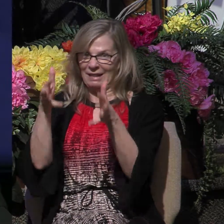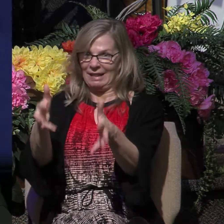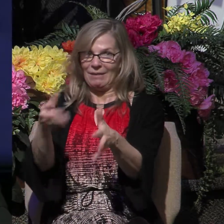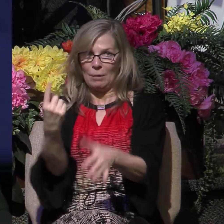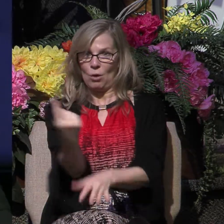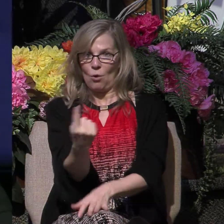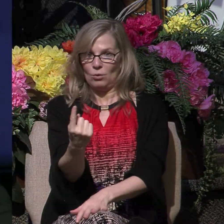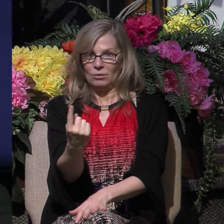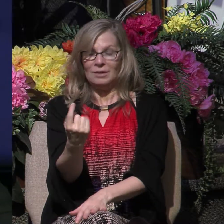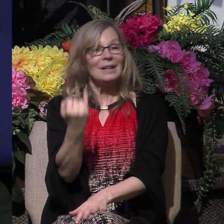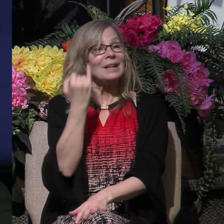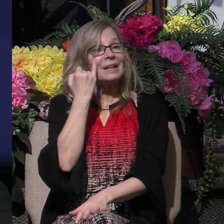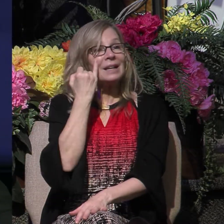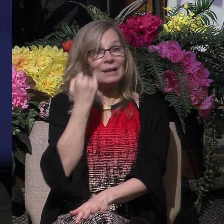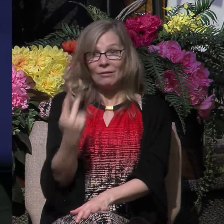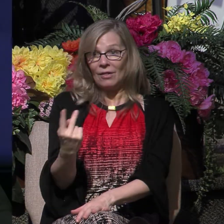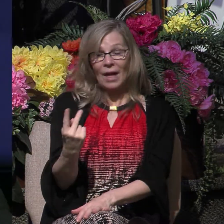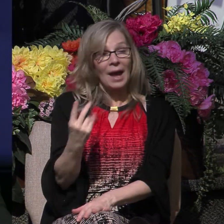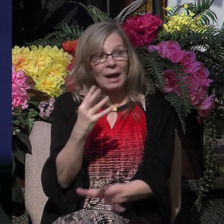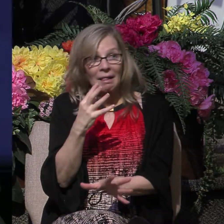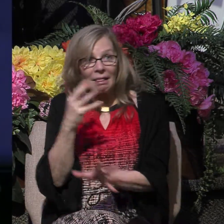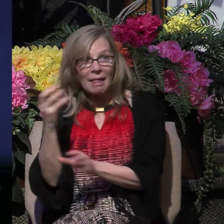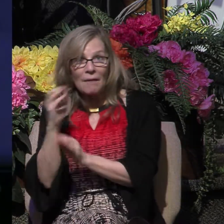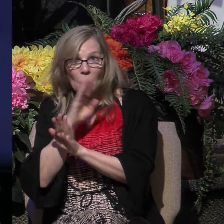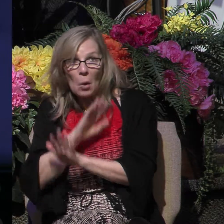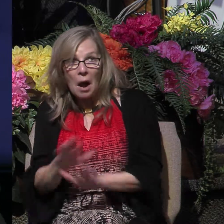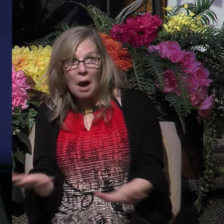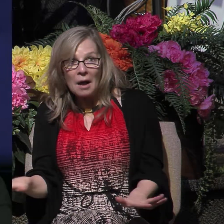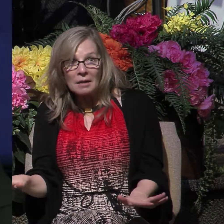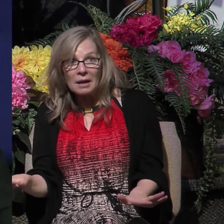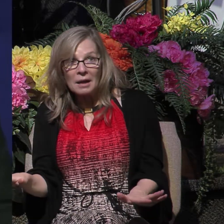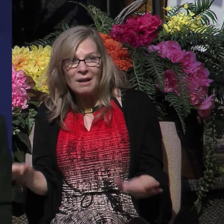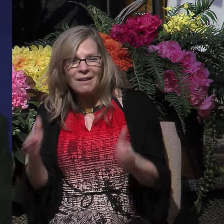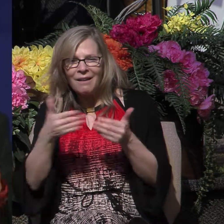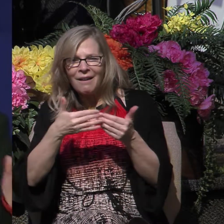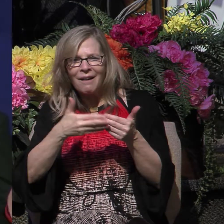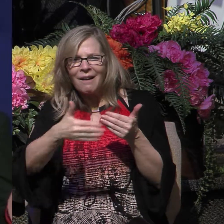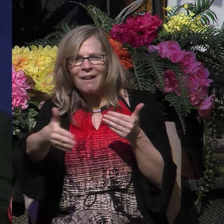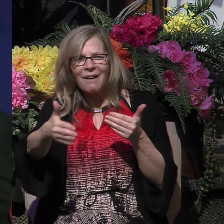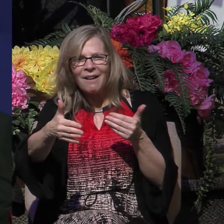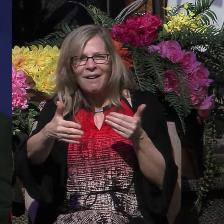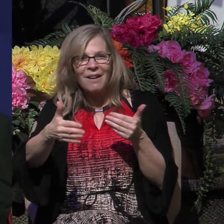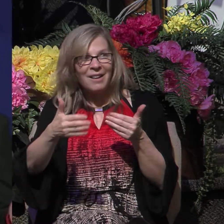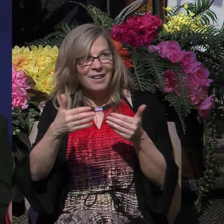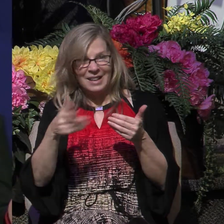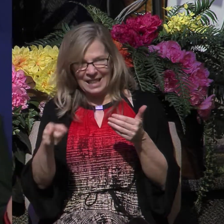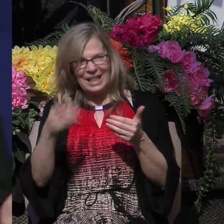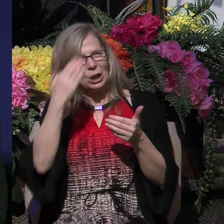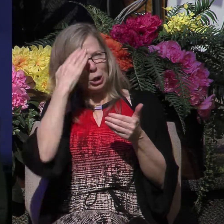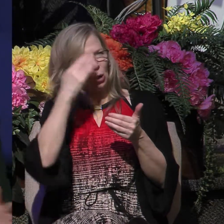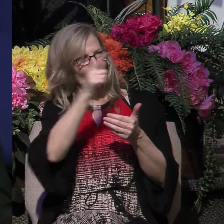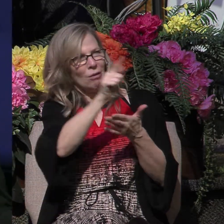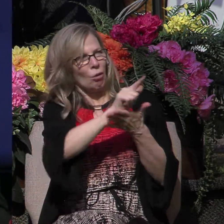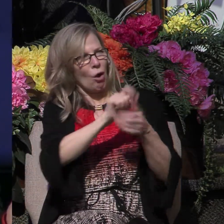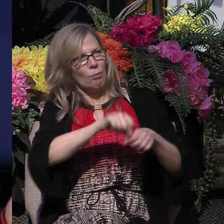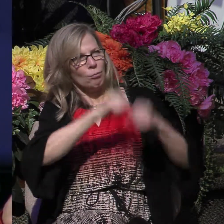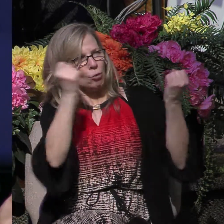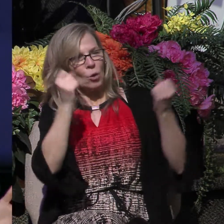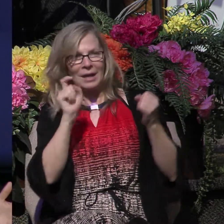You see, if he and Silas had left town quietly, knowing that the law had been broken, without reminding these government